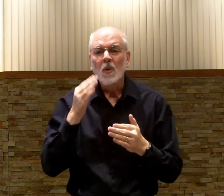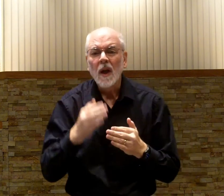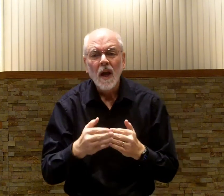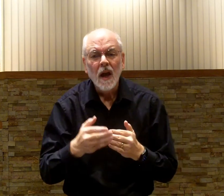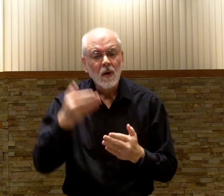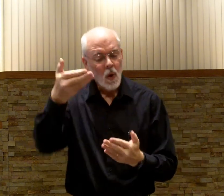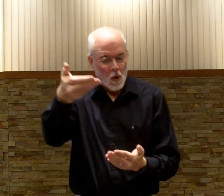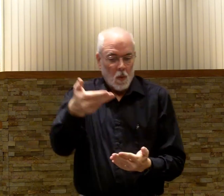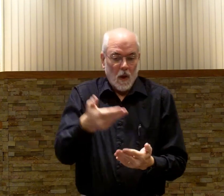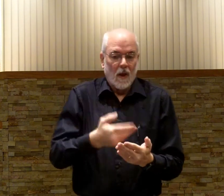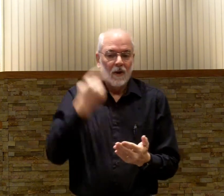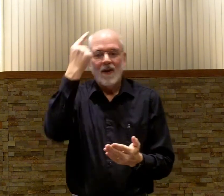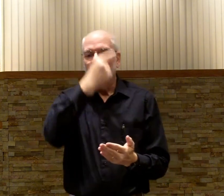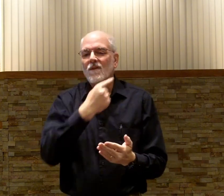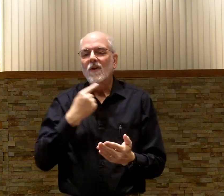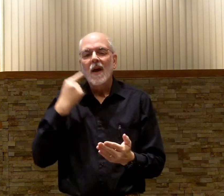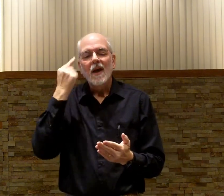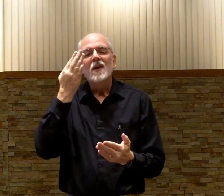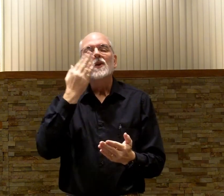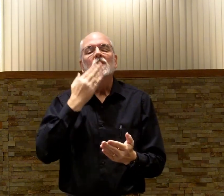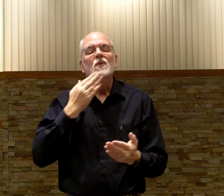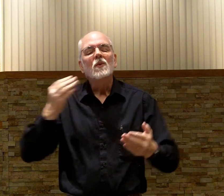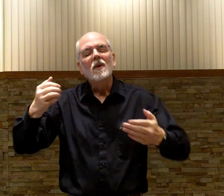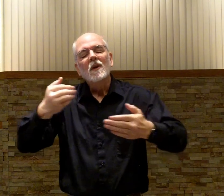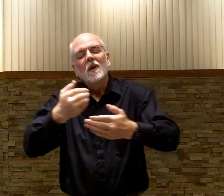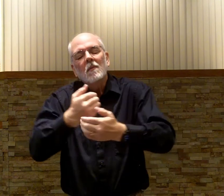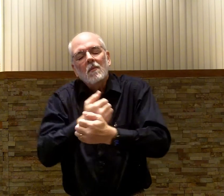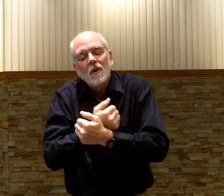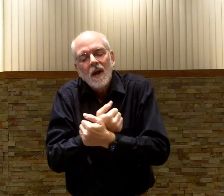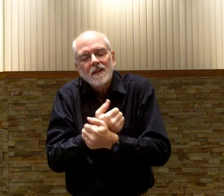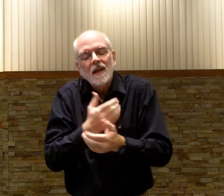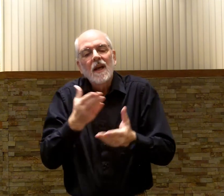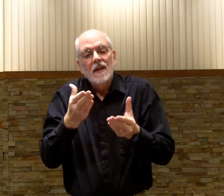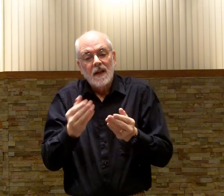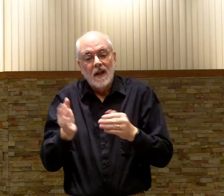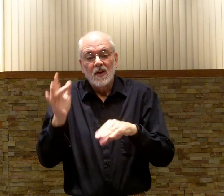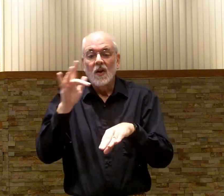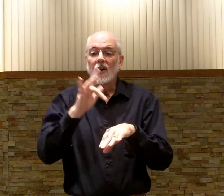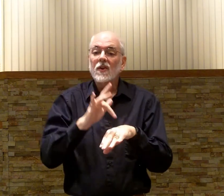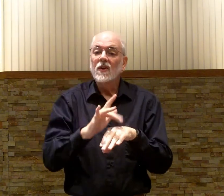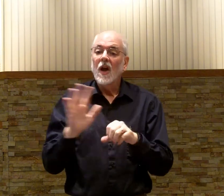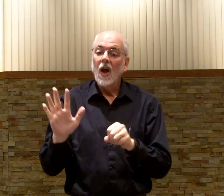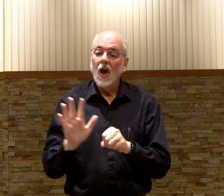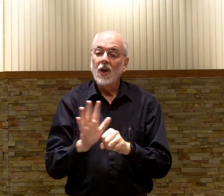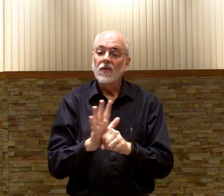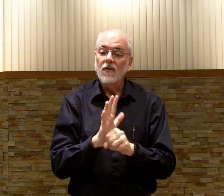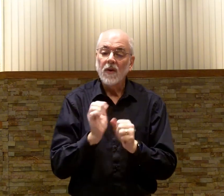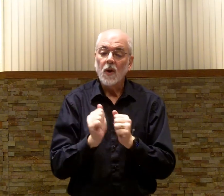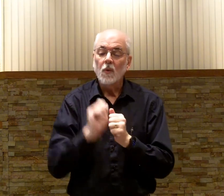end Welcome face sweet embrace Tender touch filled